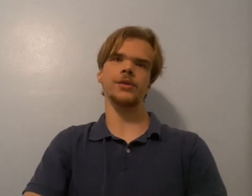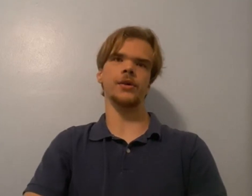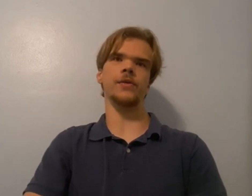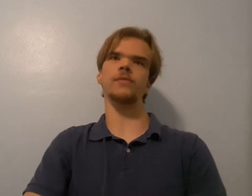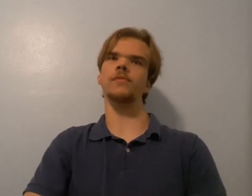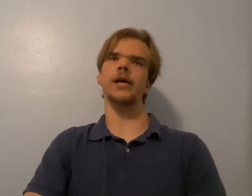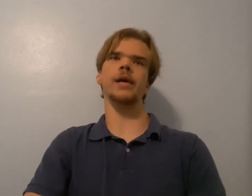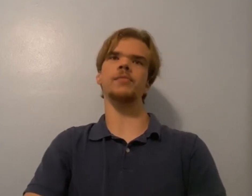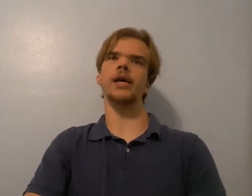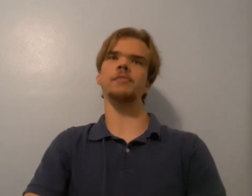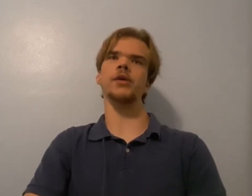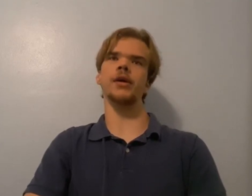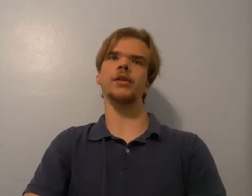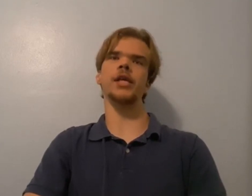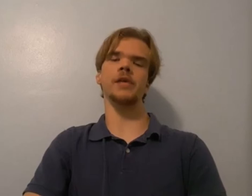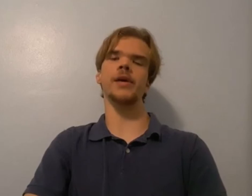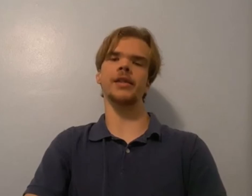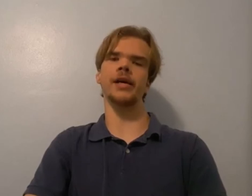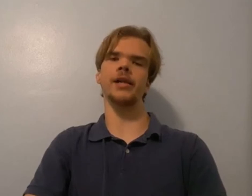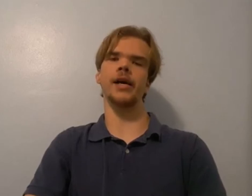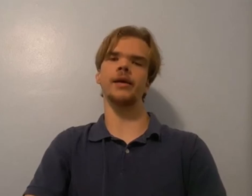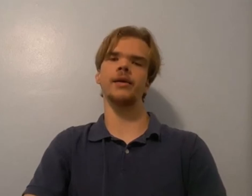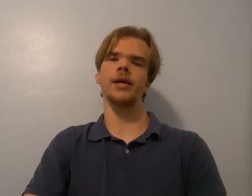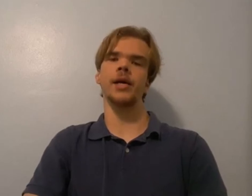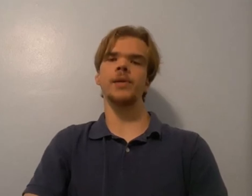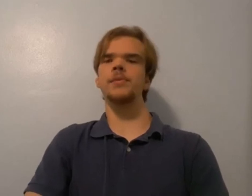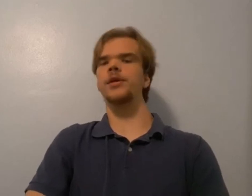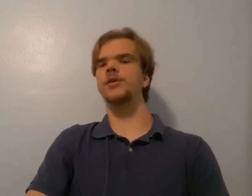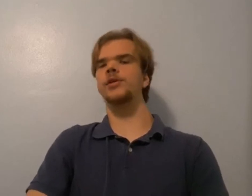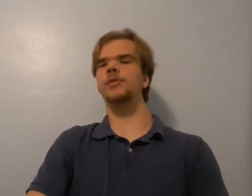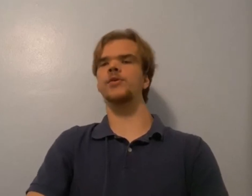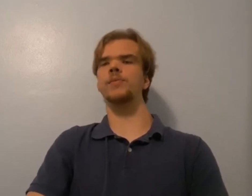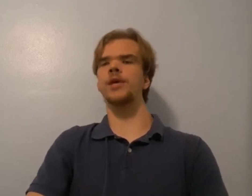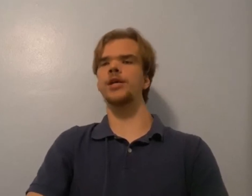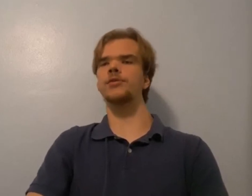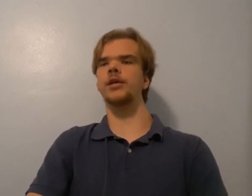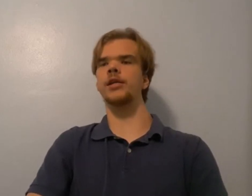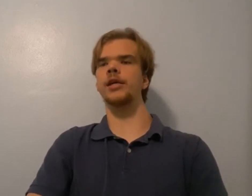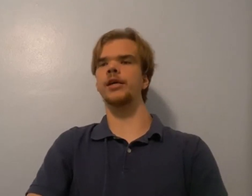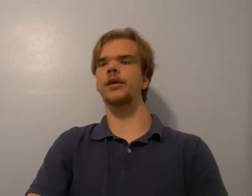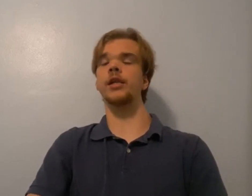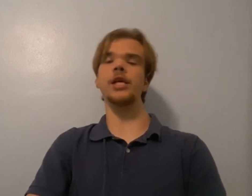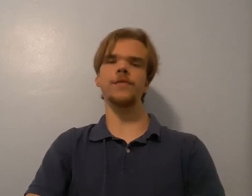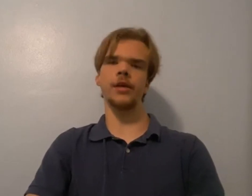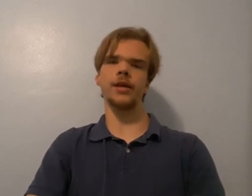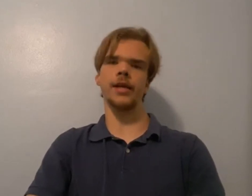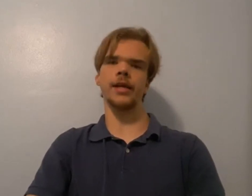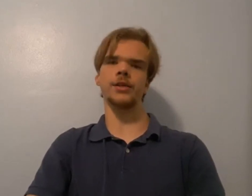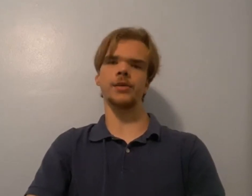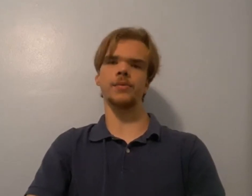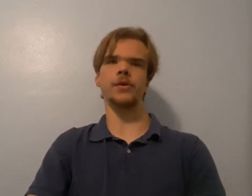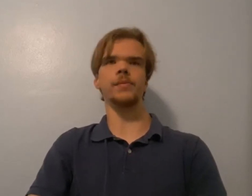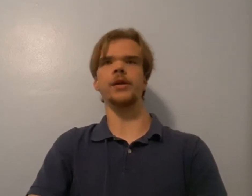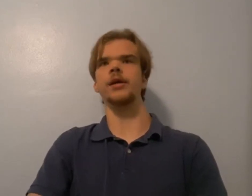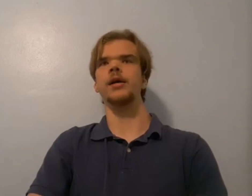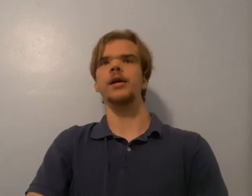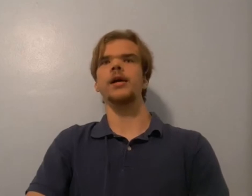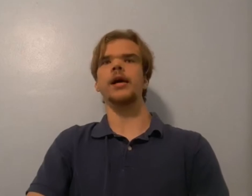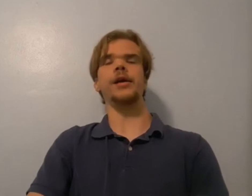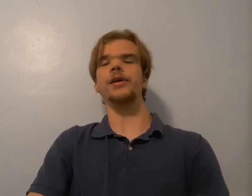So, I have to think about that a lot. Maybe I'll do something with a Patreon that could alleviate that at some point, but I